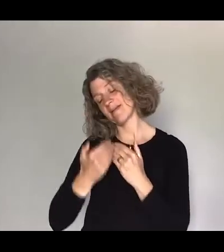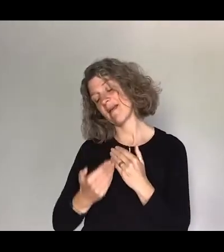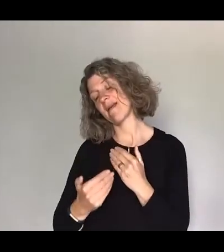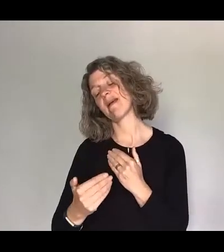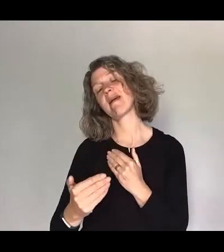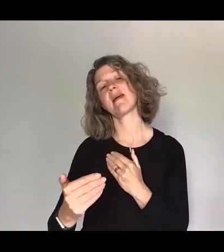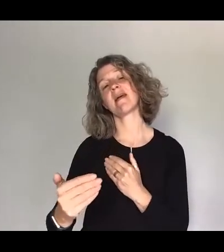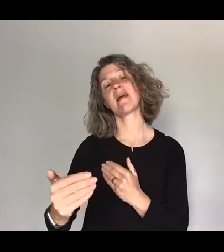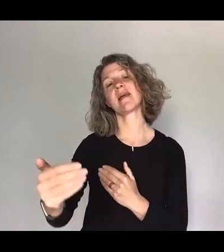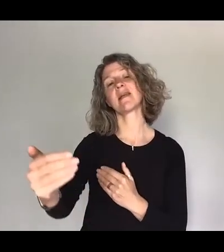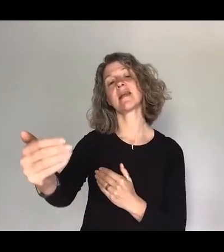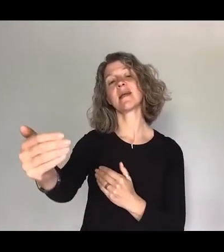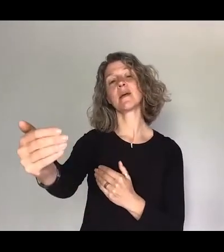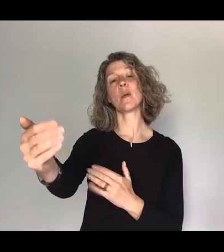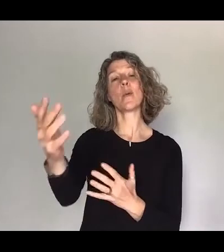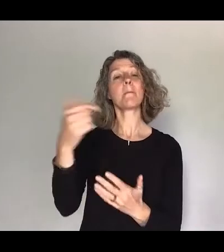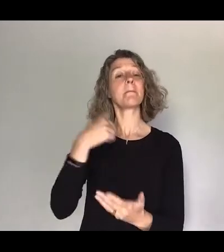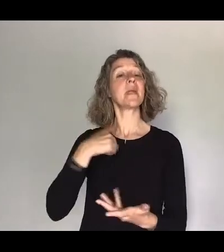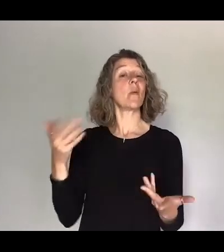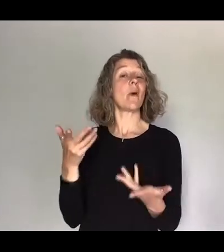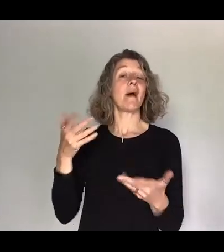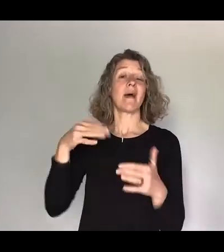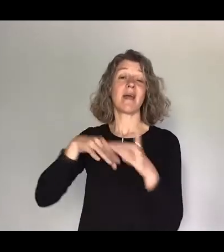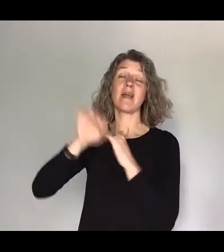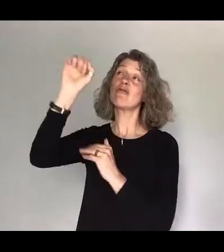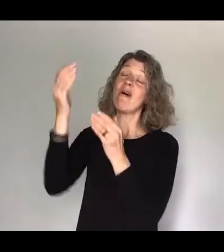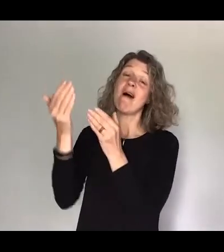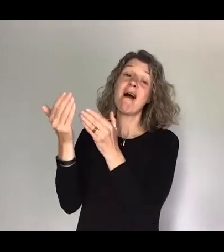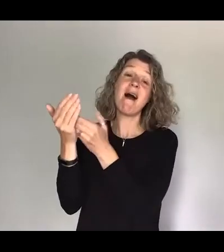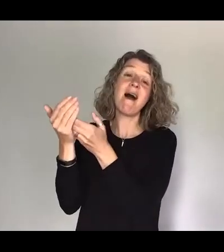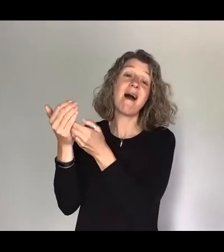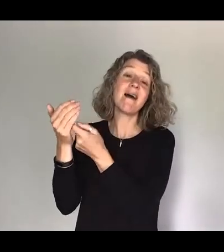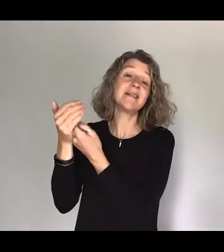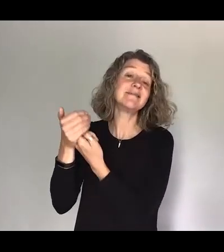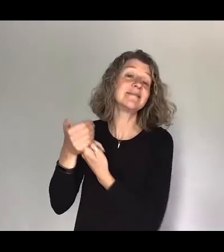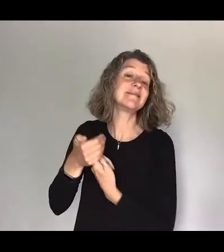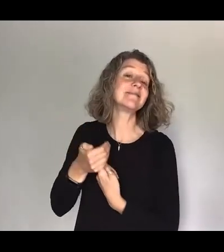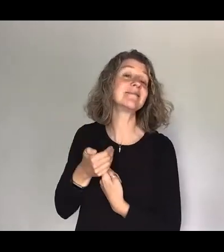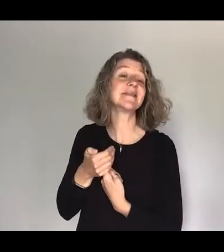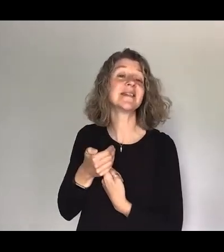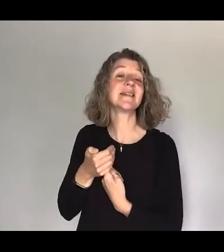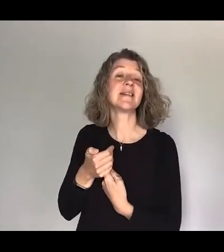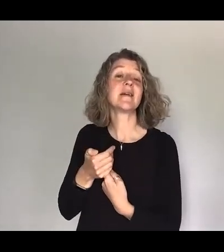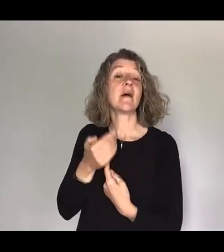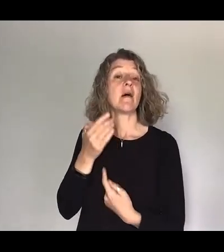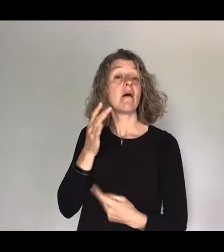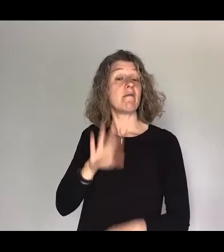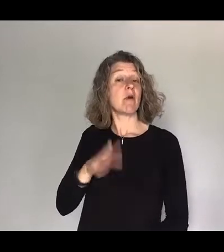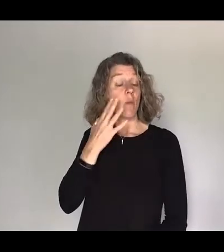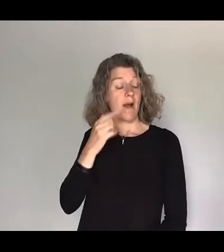I've been held in your hands from the moment that I wake